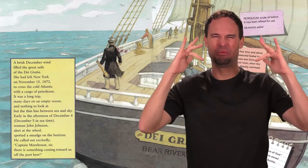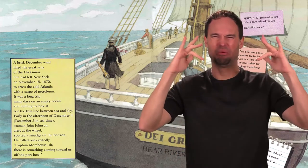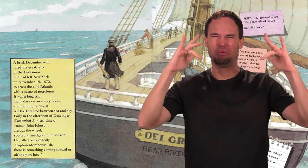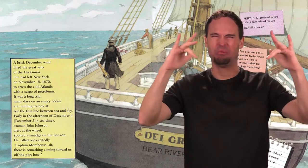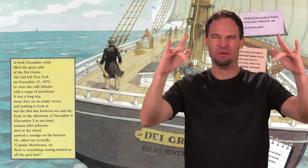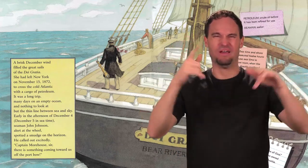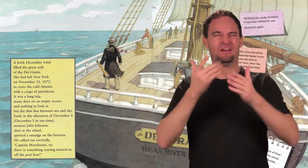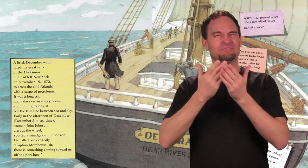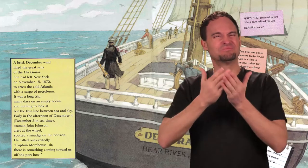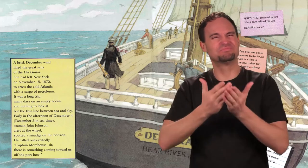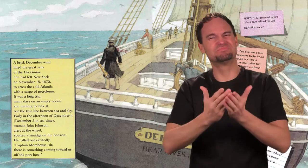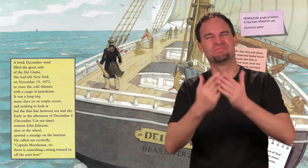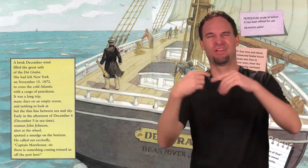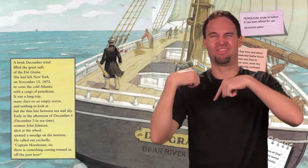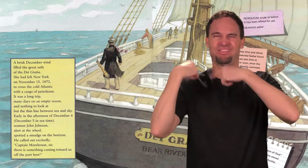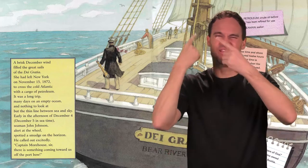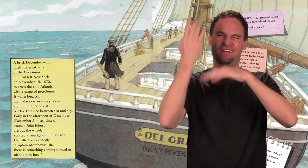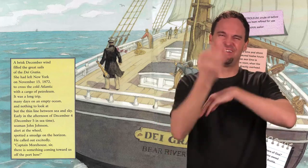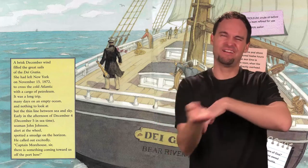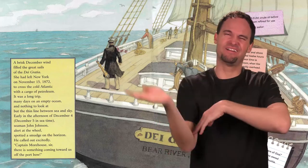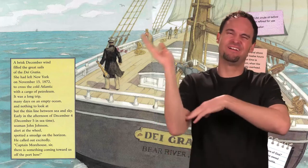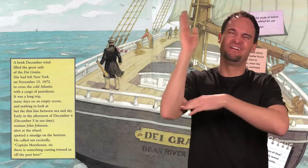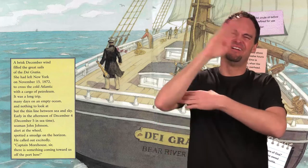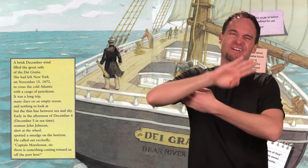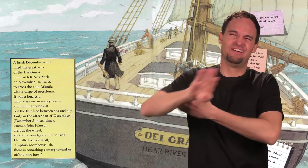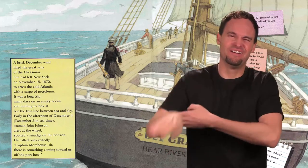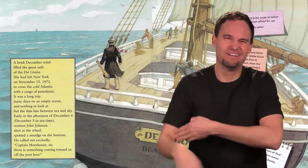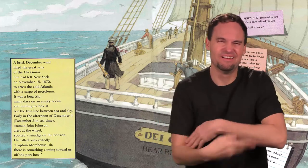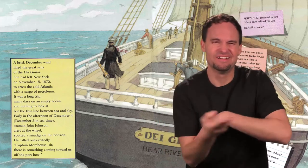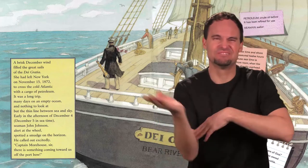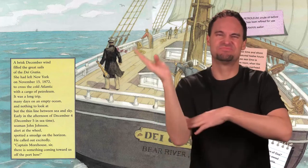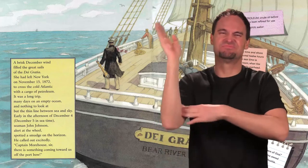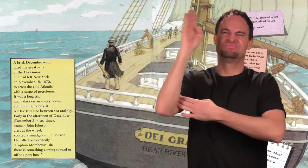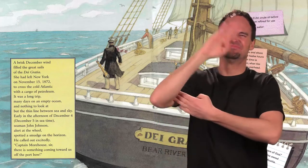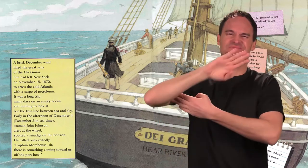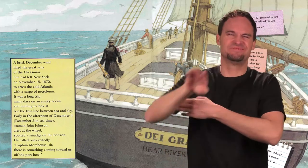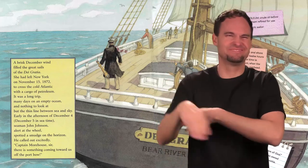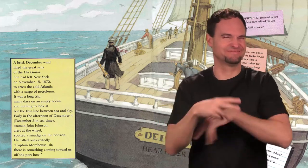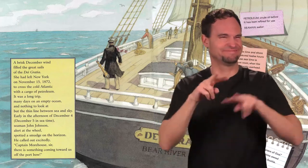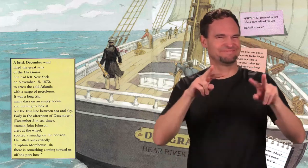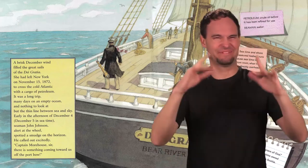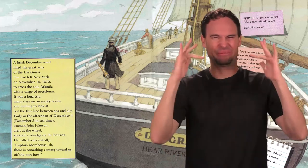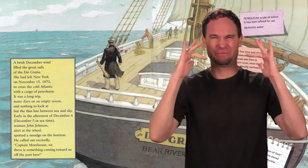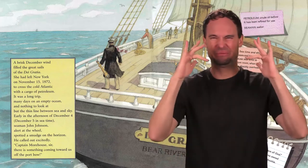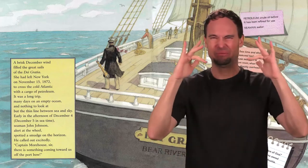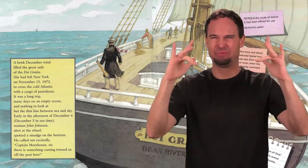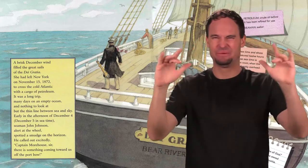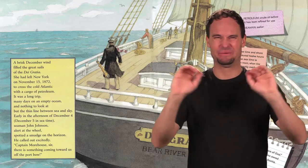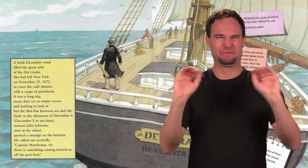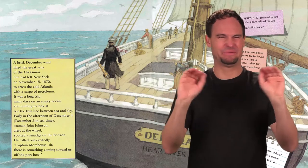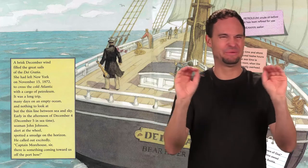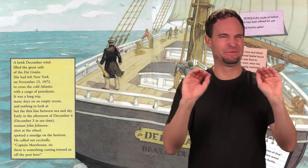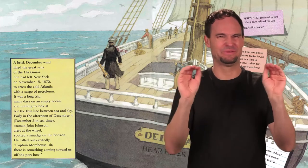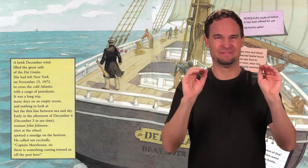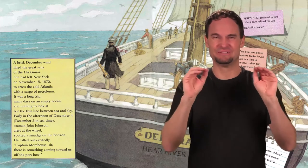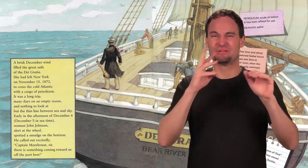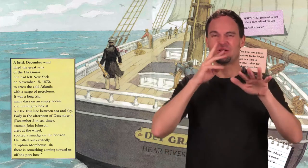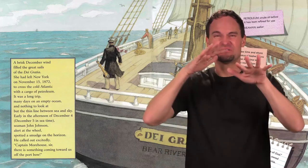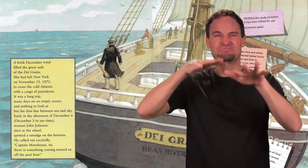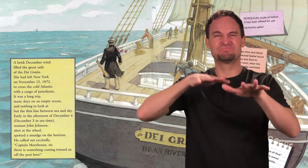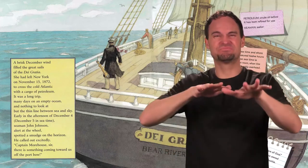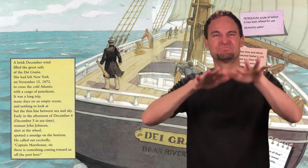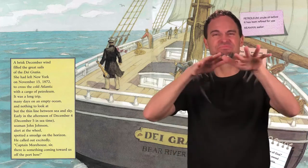It was a long trip, many days on an empty ocean and nothing to look at but the thin line between sea and sky.